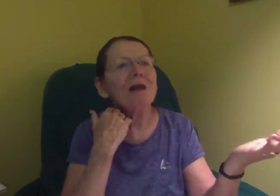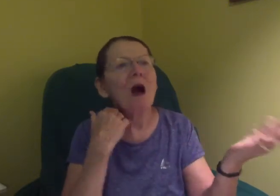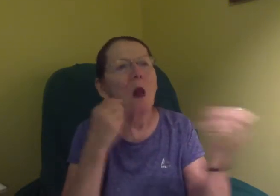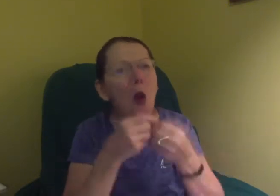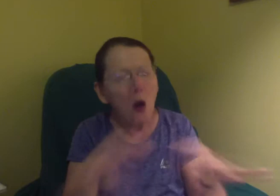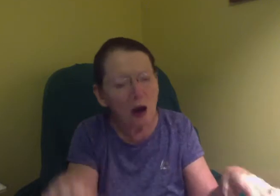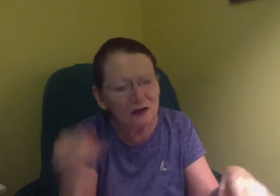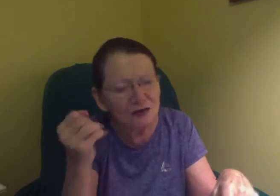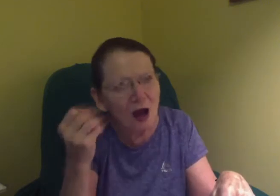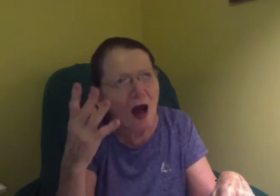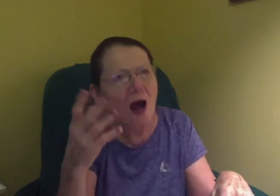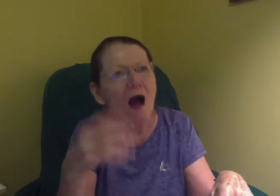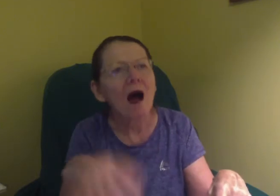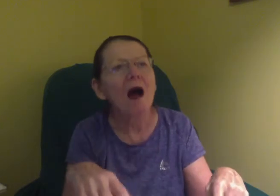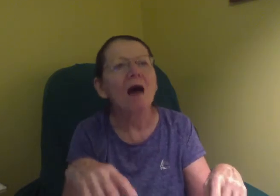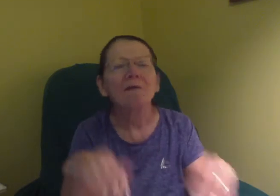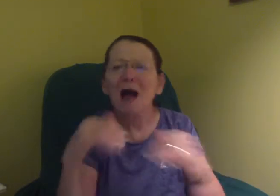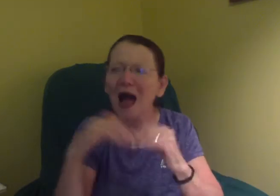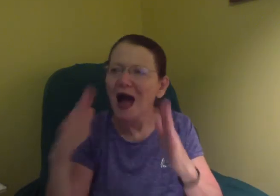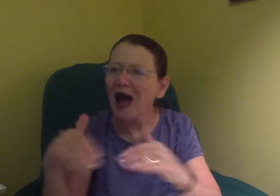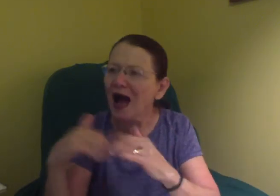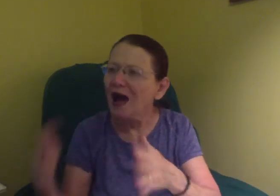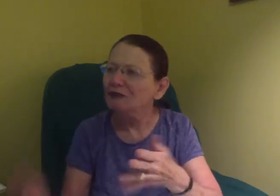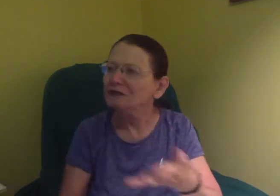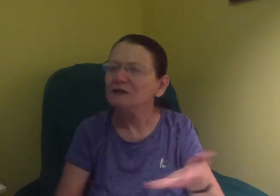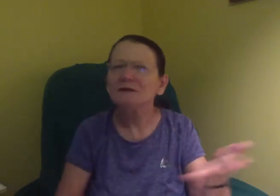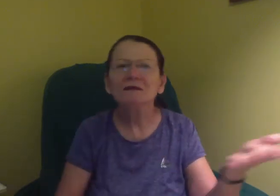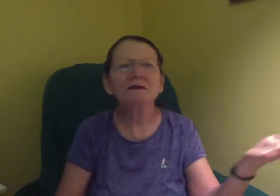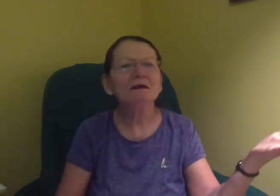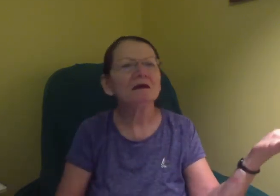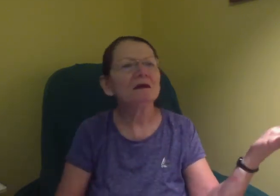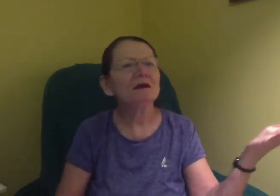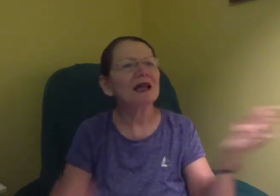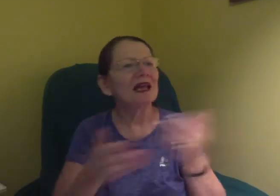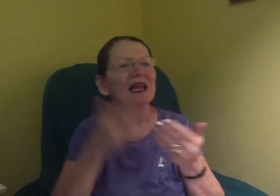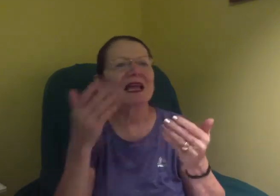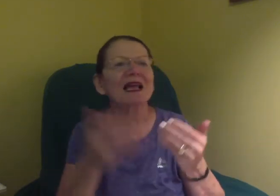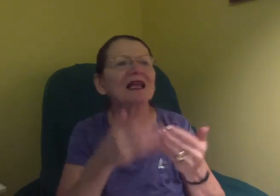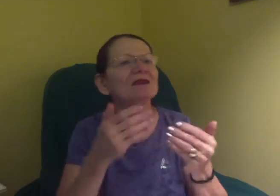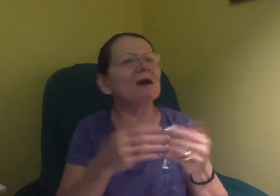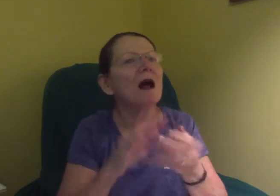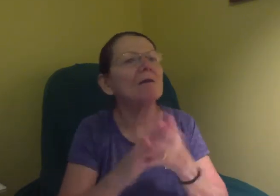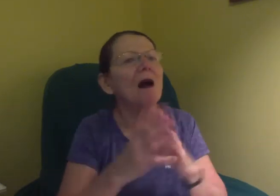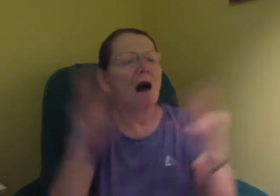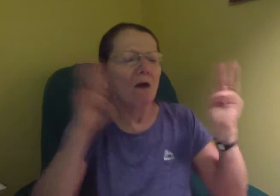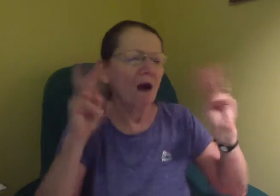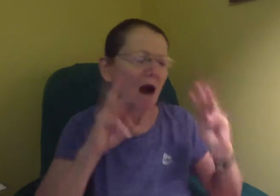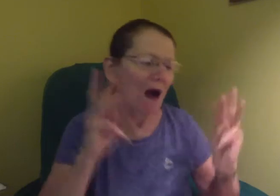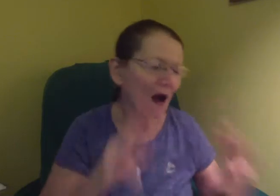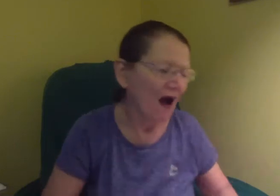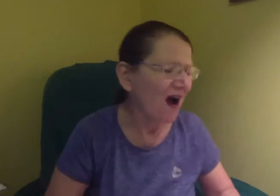but I was about to out